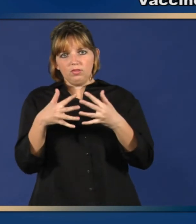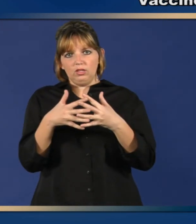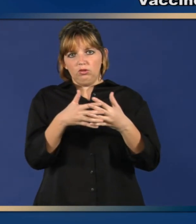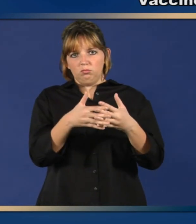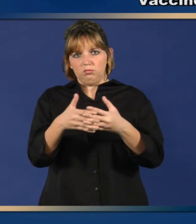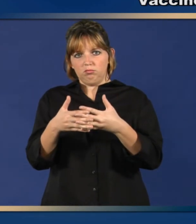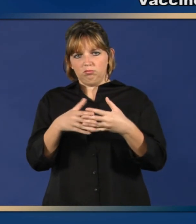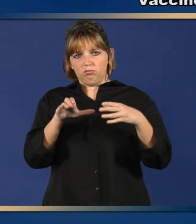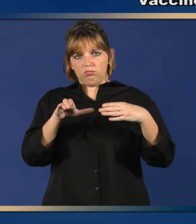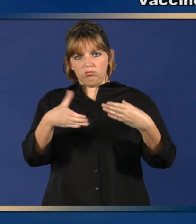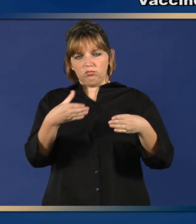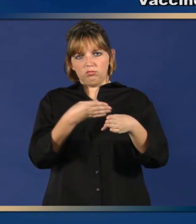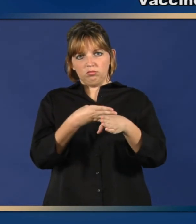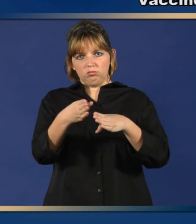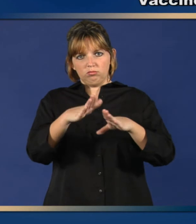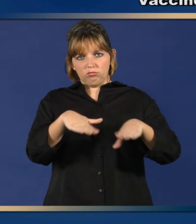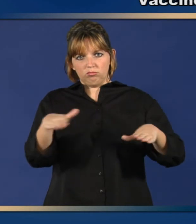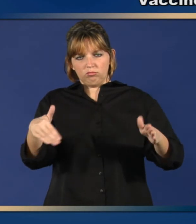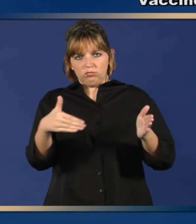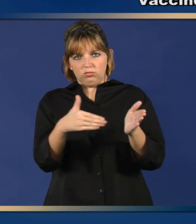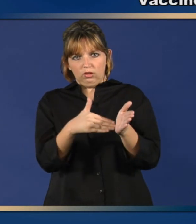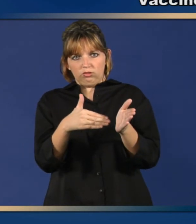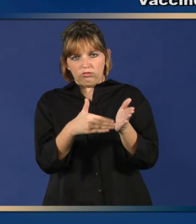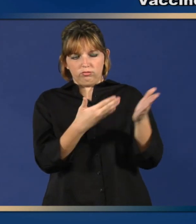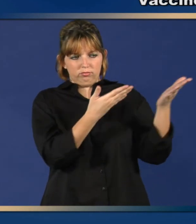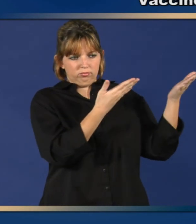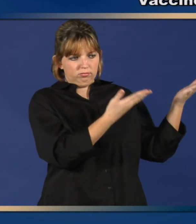.org www